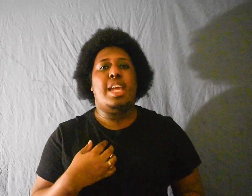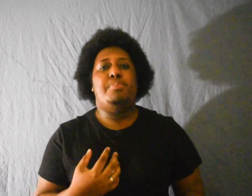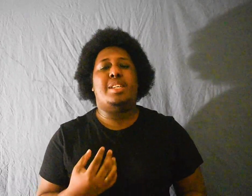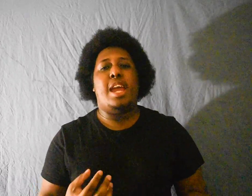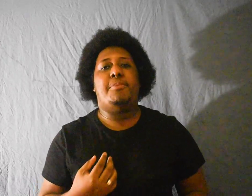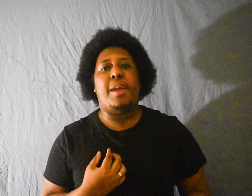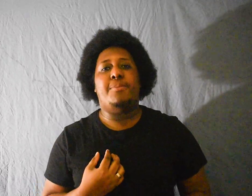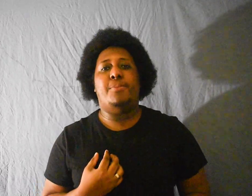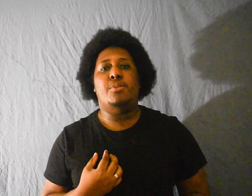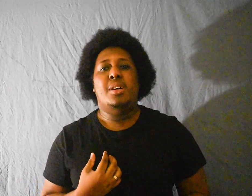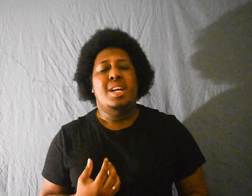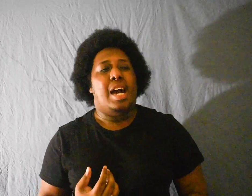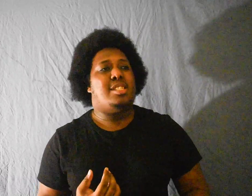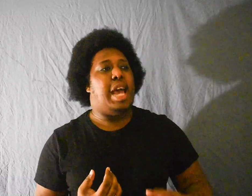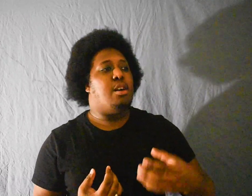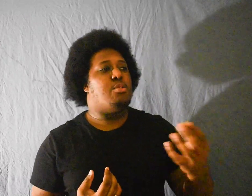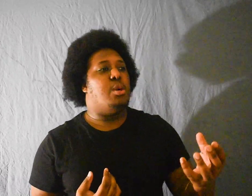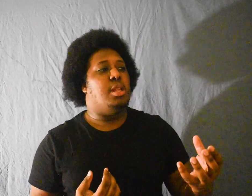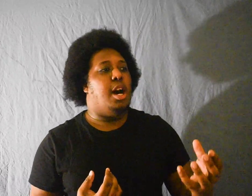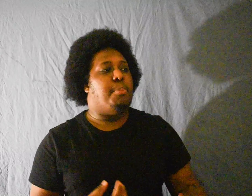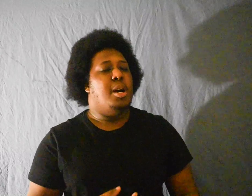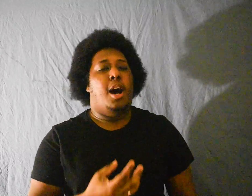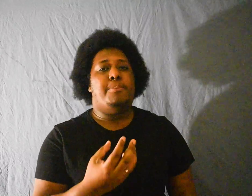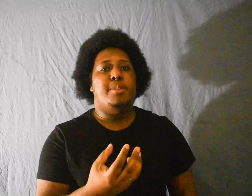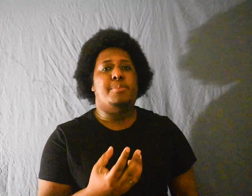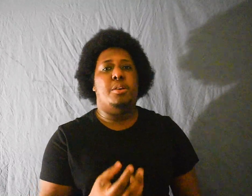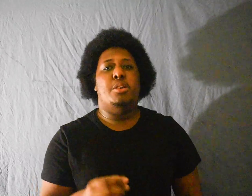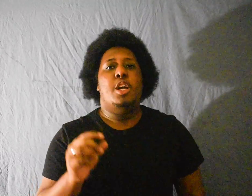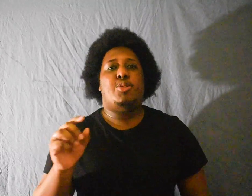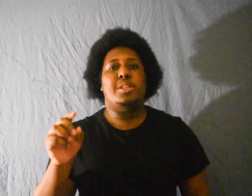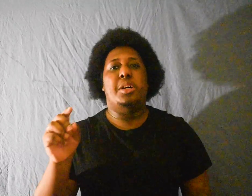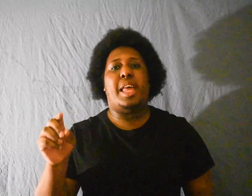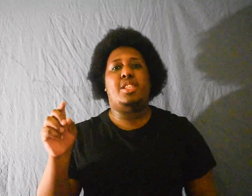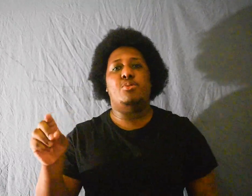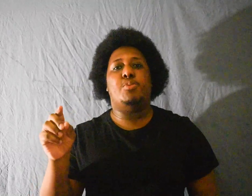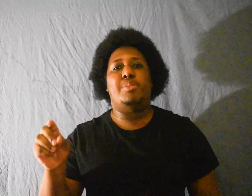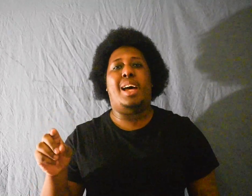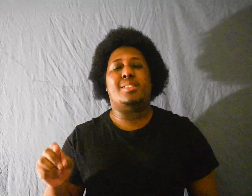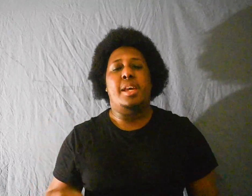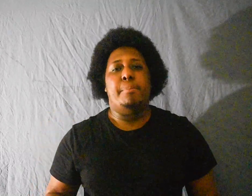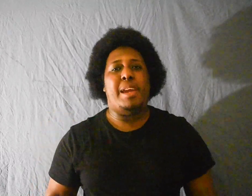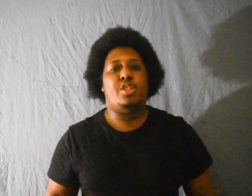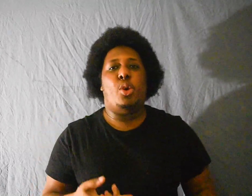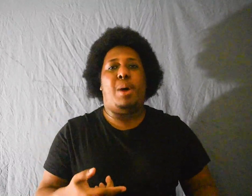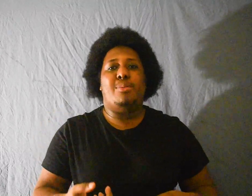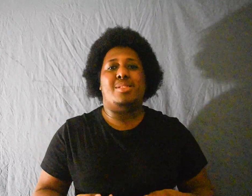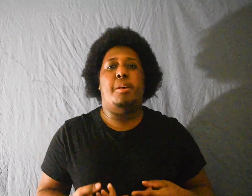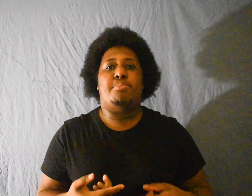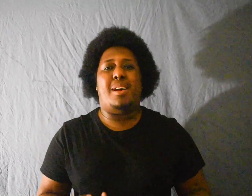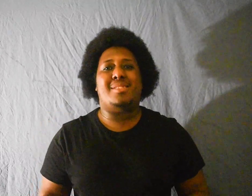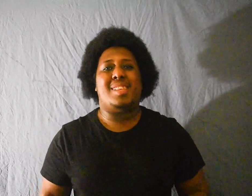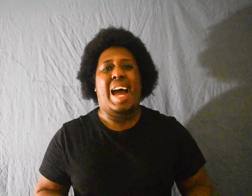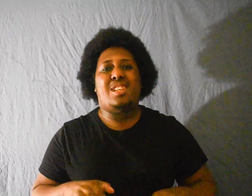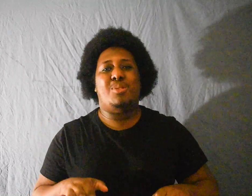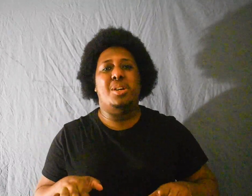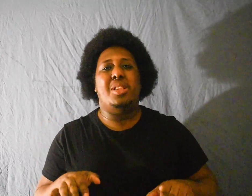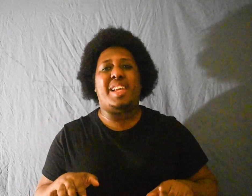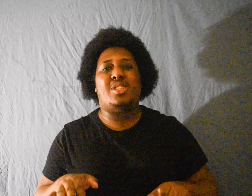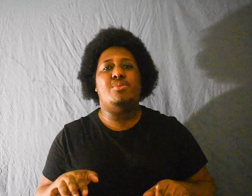name became faithful I shouted through her love Uplifted her Treated her like she was blessed Made sure while I in her presence I treated her like she was